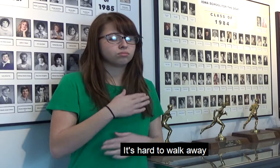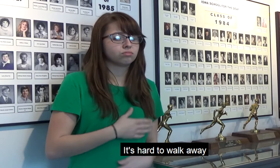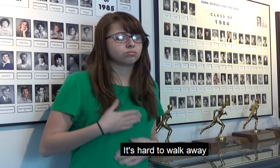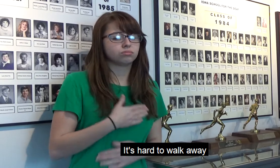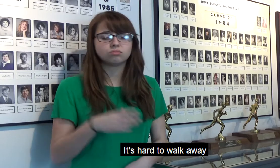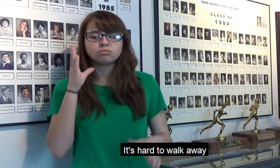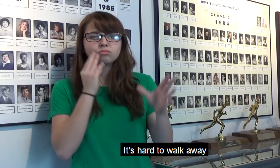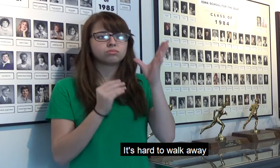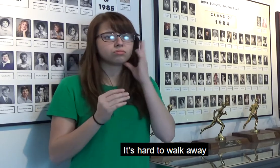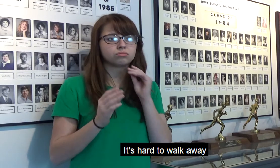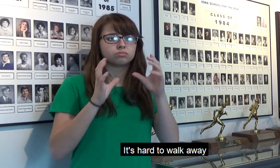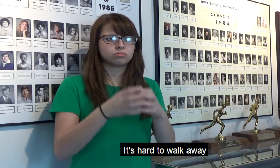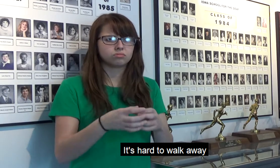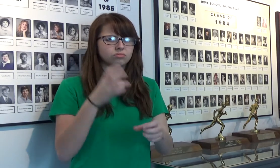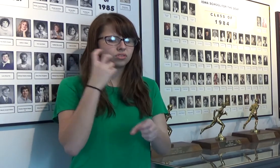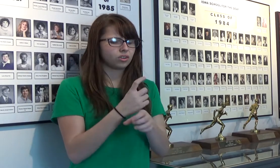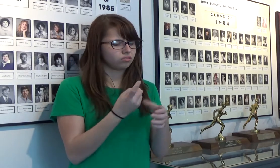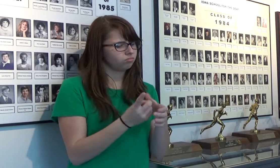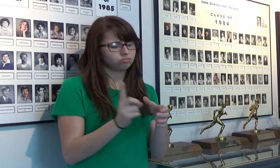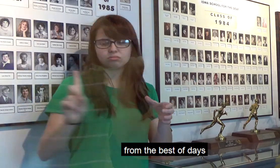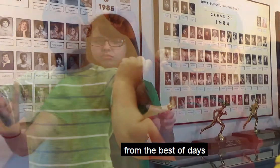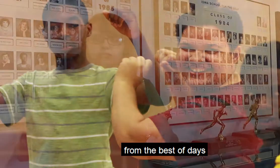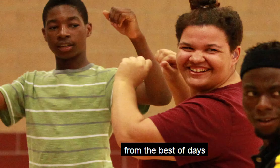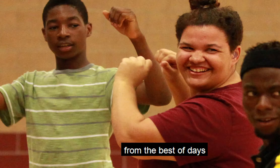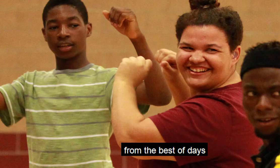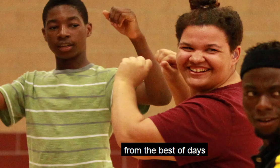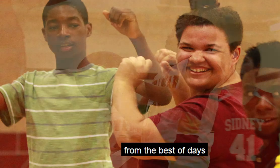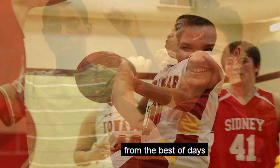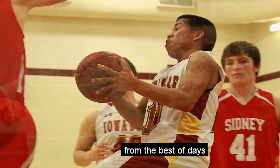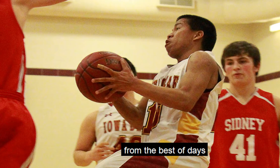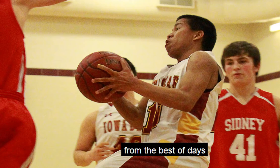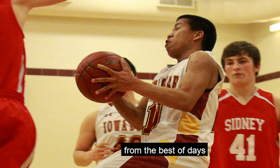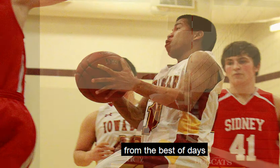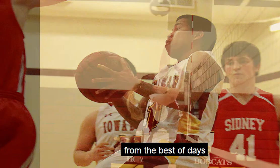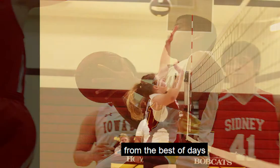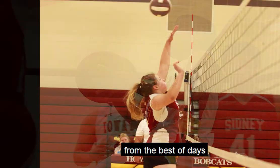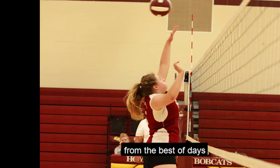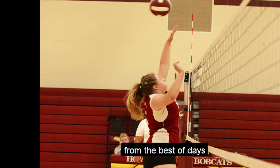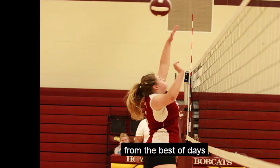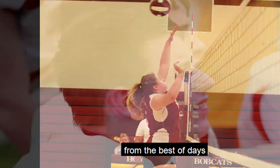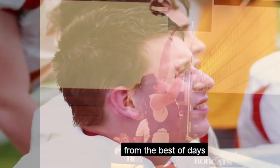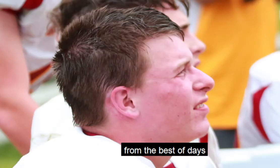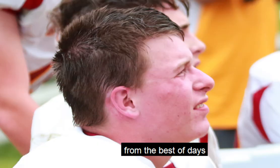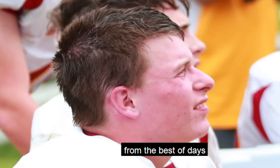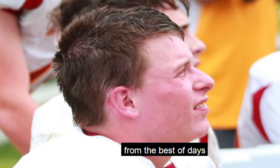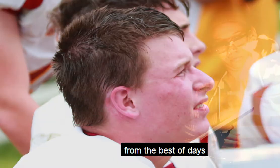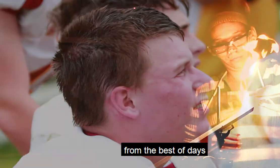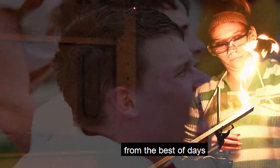away From the best of days